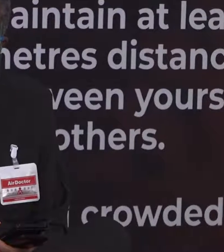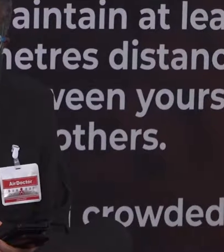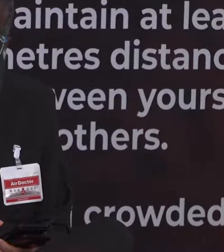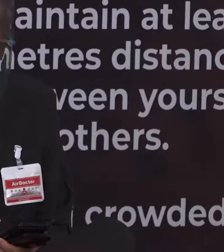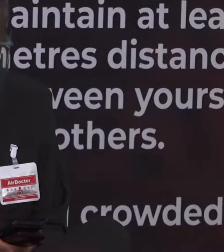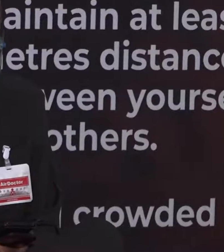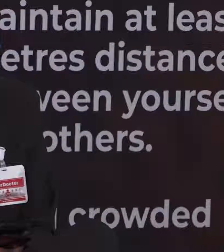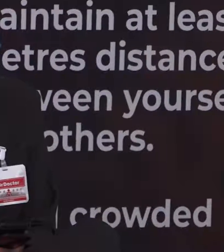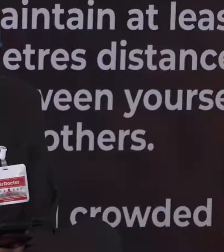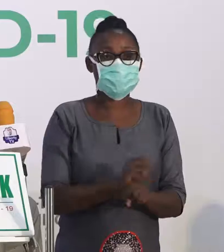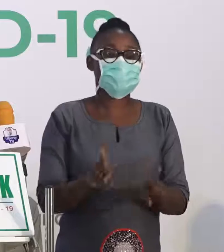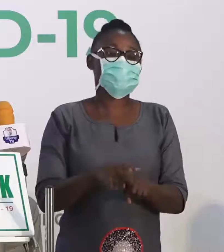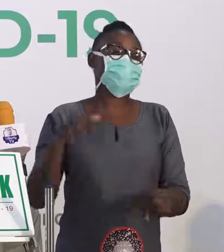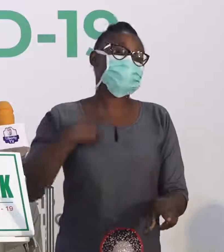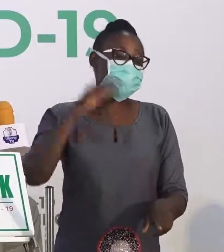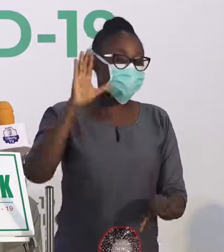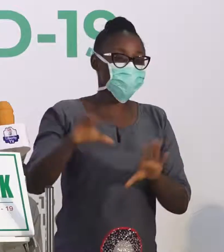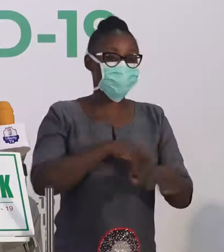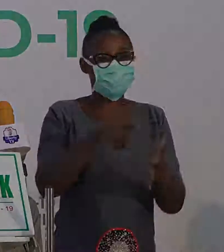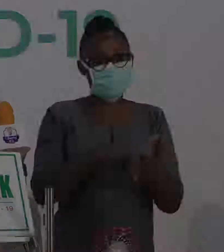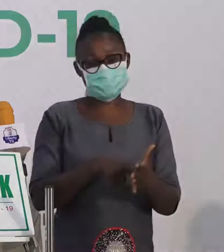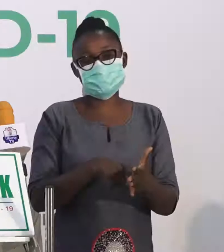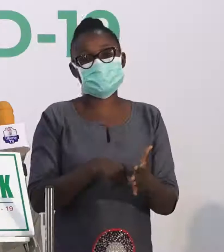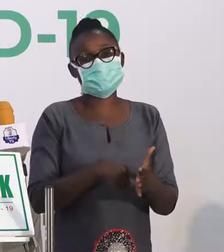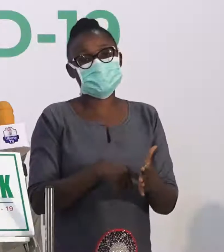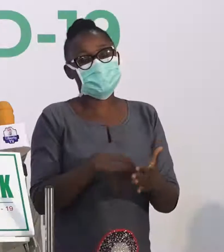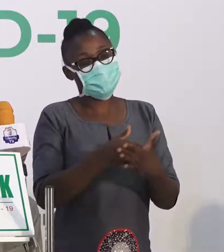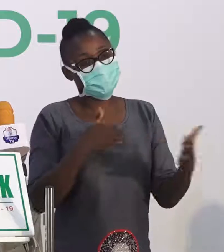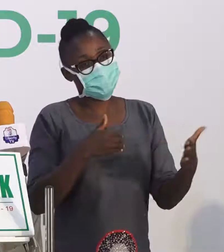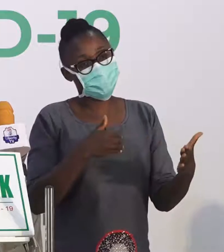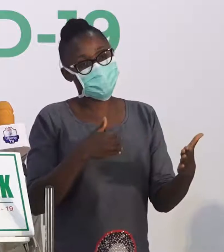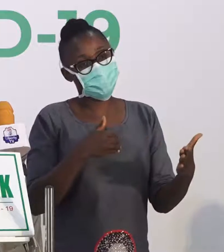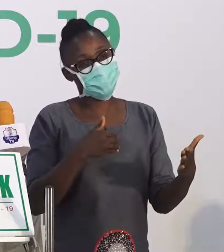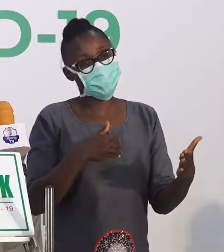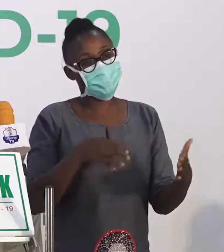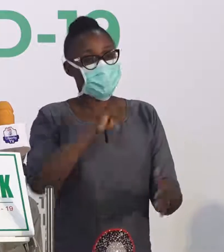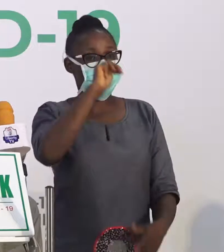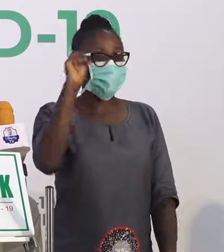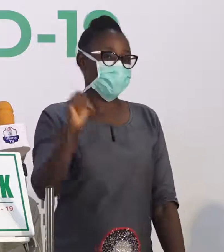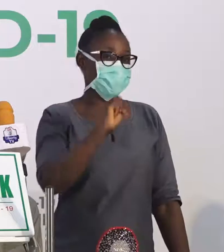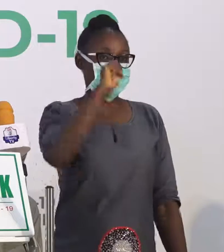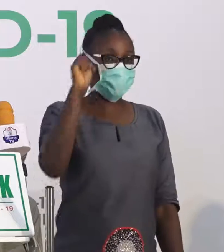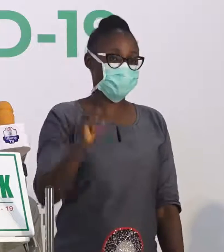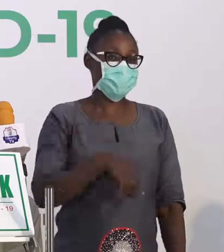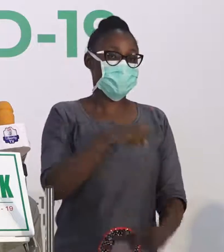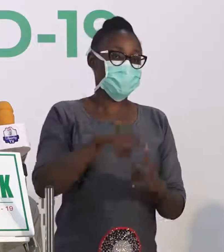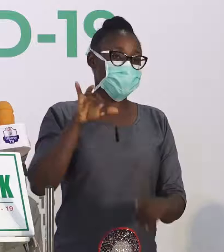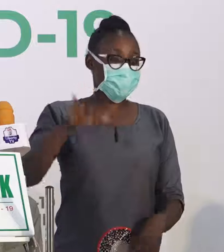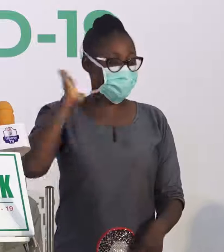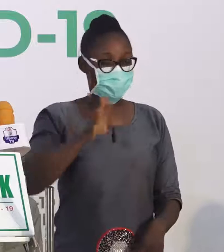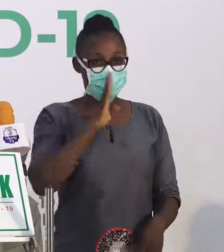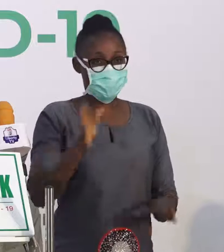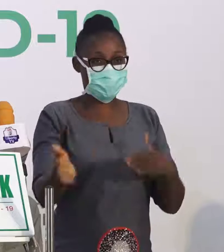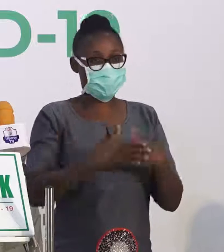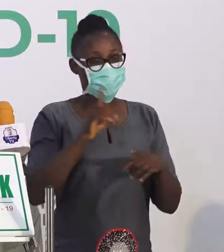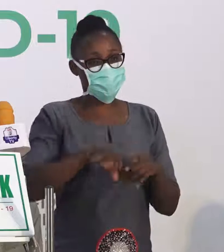So we will be getting this done before Monday when they will be back using